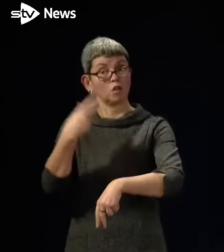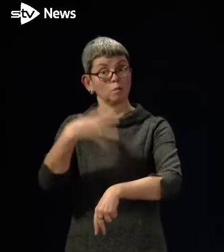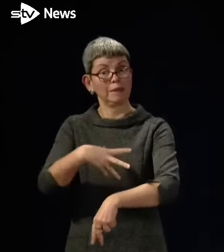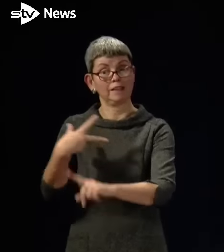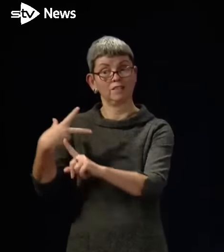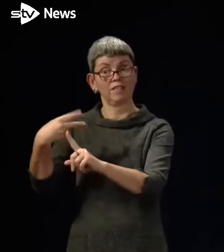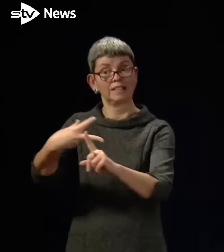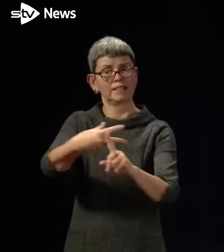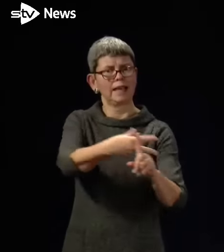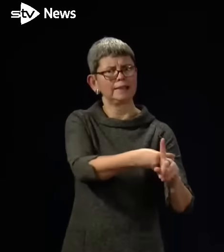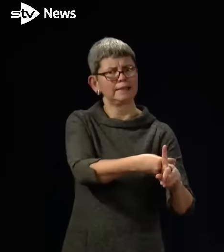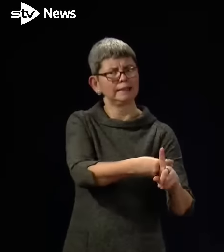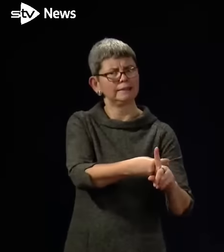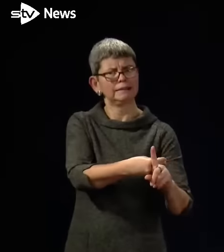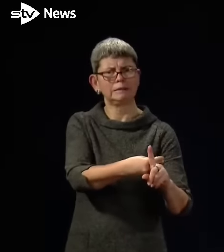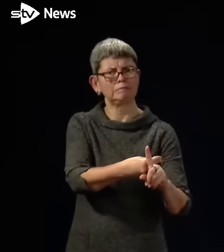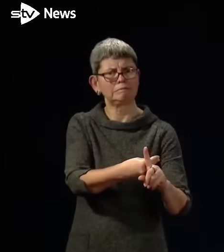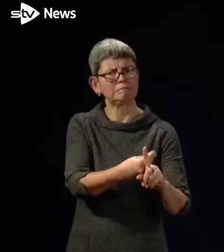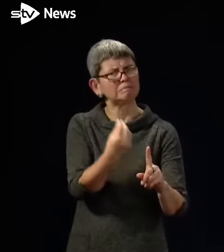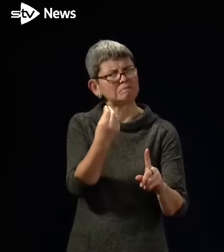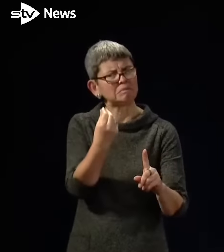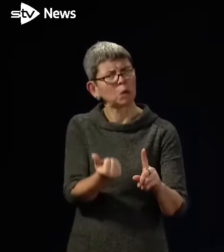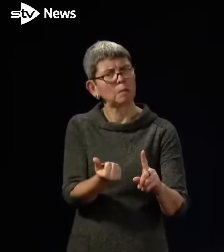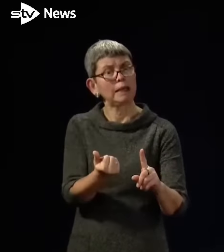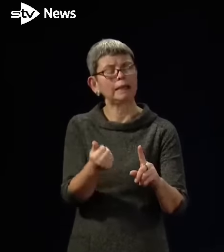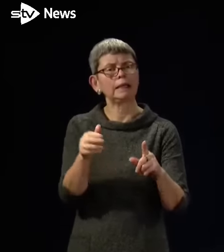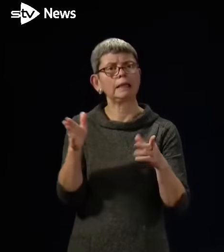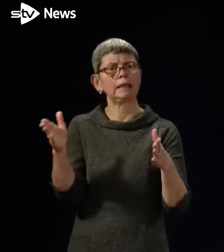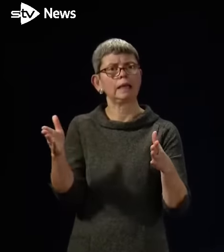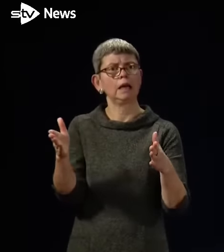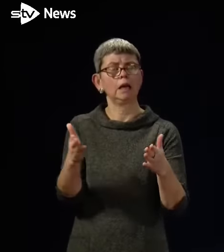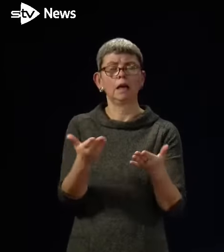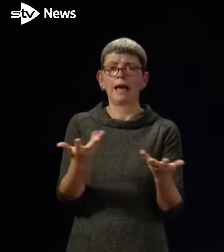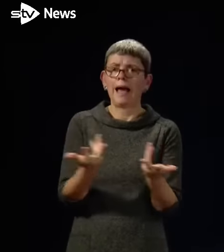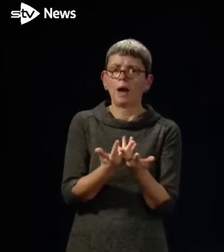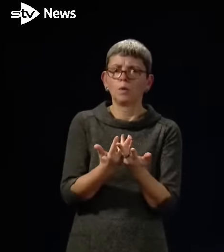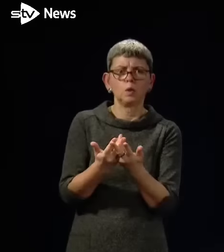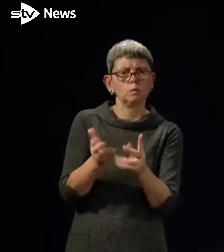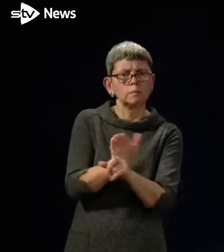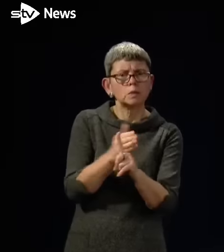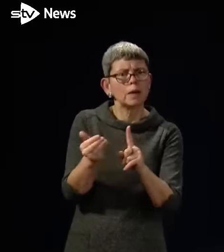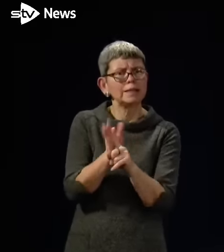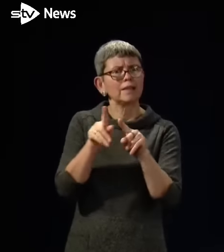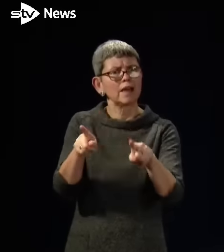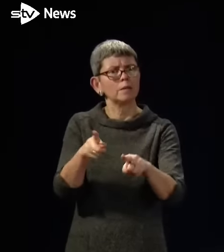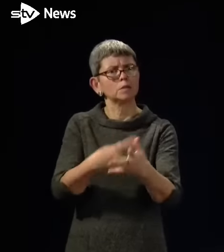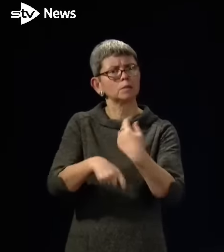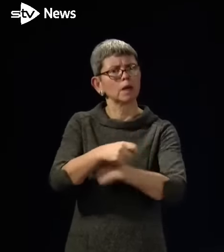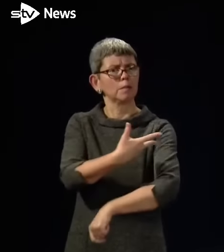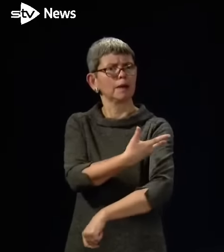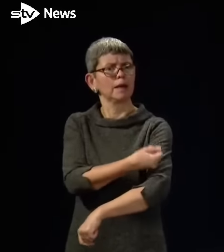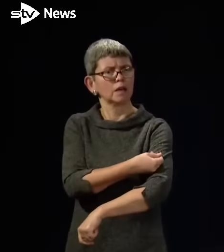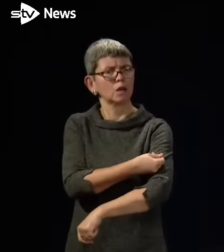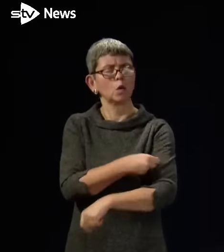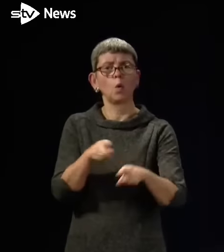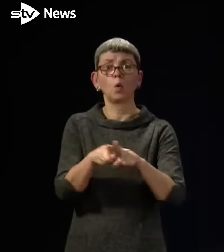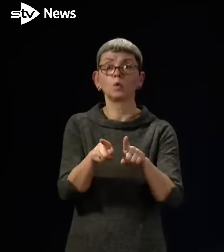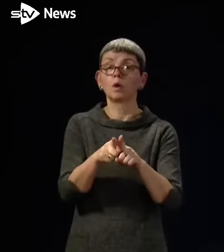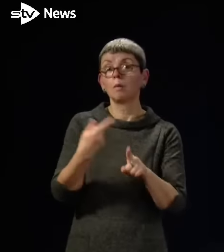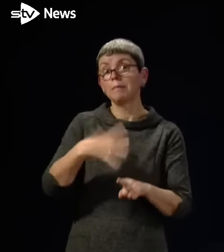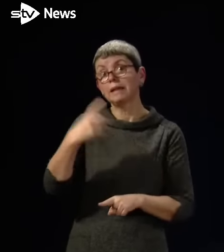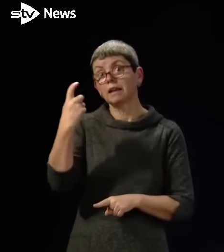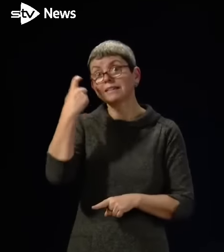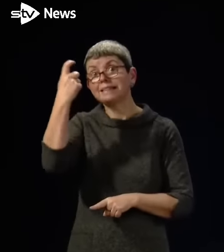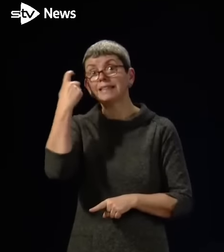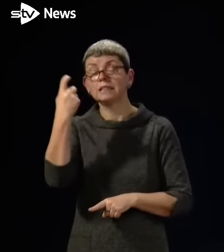are you doing to encourage those staff to get more? And I also wondered whether you'd consider extending the eligibility for vaccines